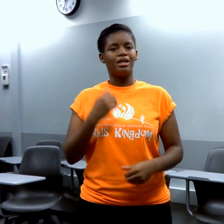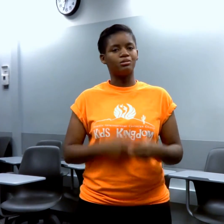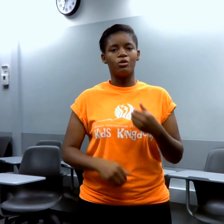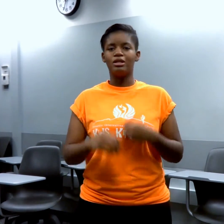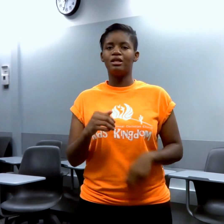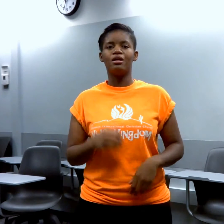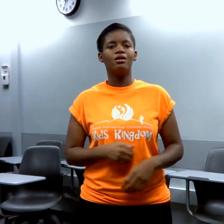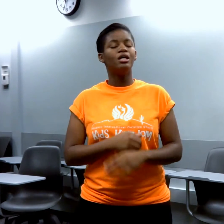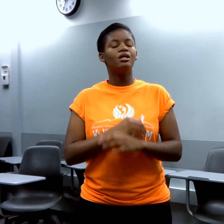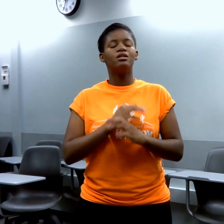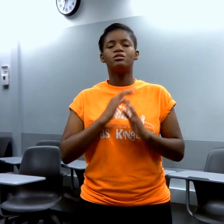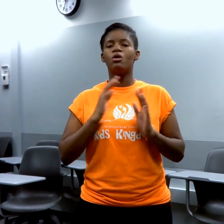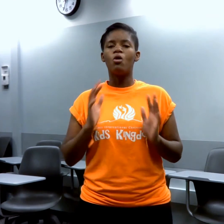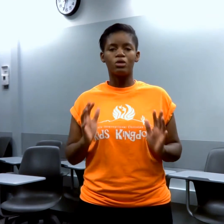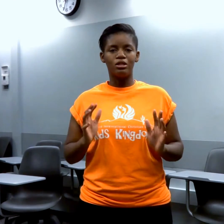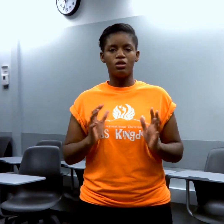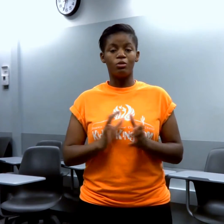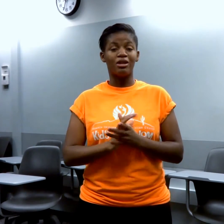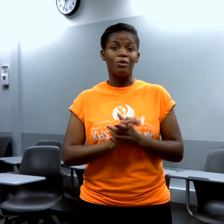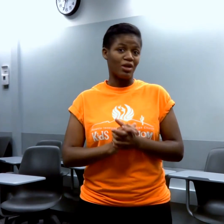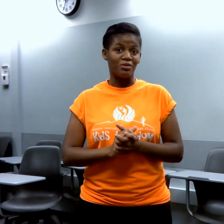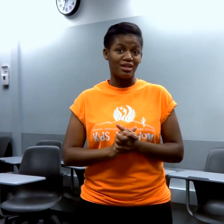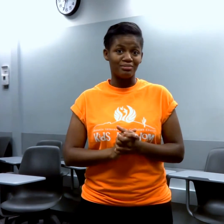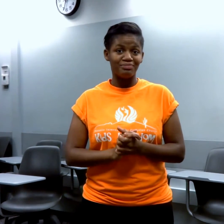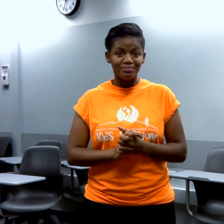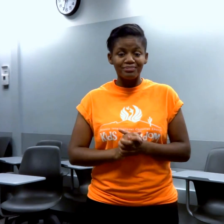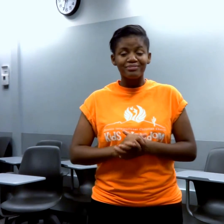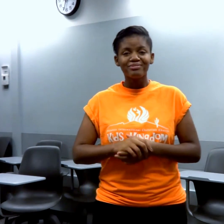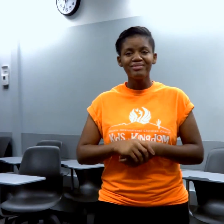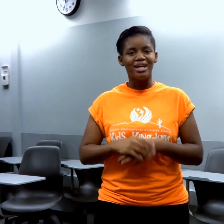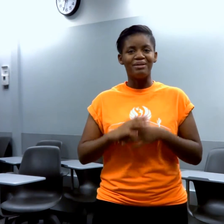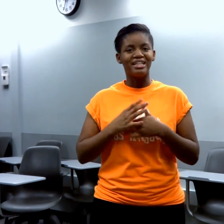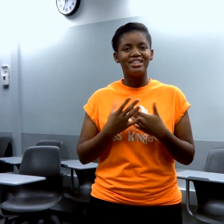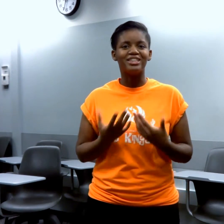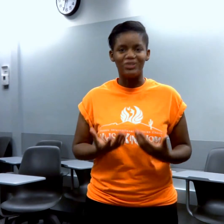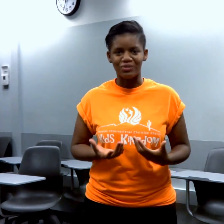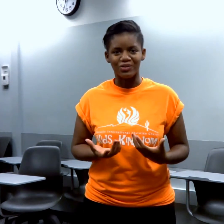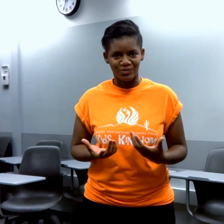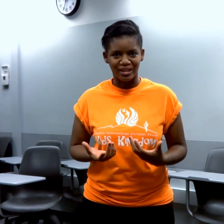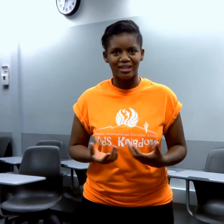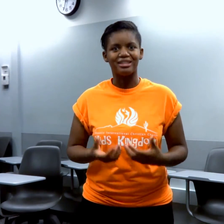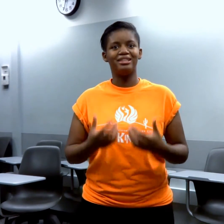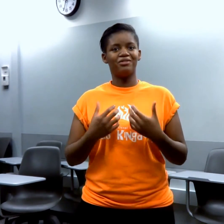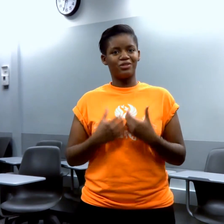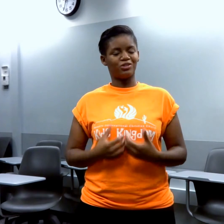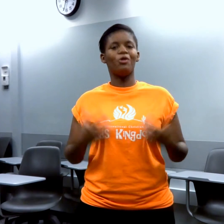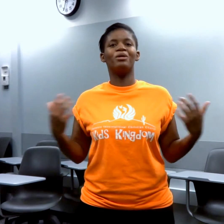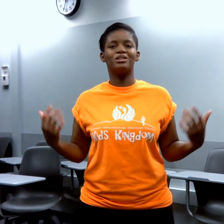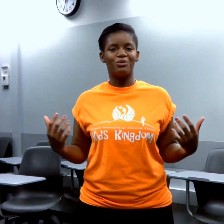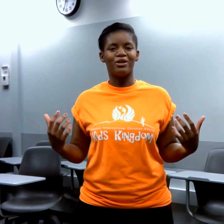has more in there. Totally normal, and I'm okay with that. I didn't just do it for the weight loss. did it for so much more.